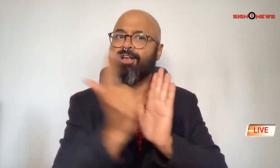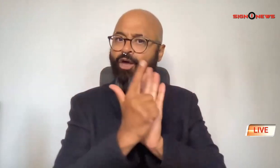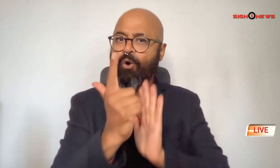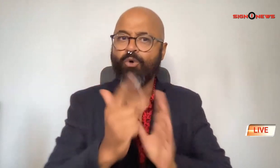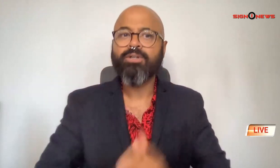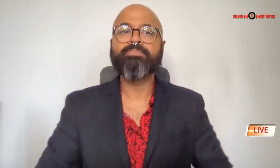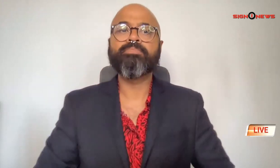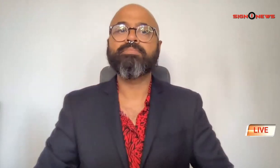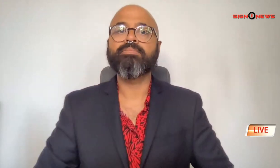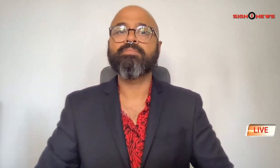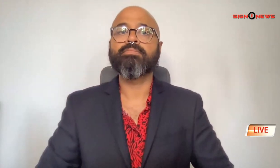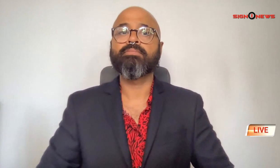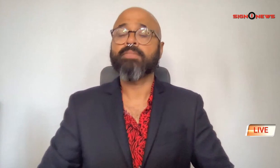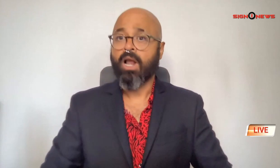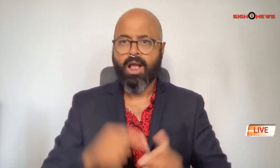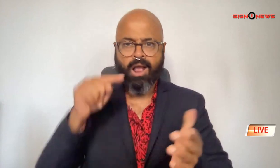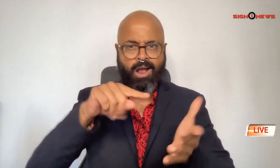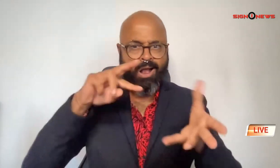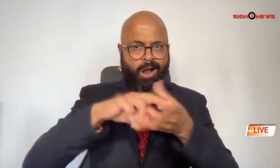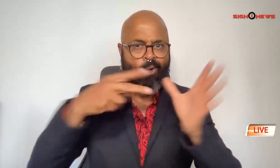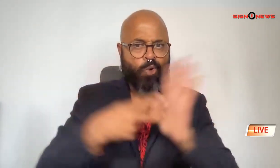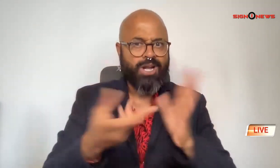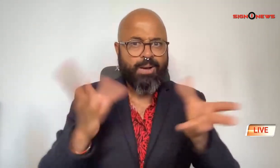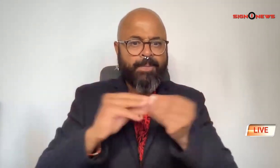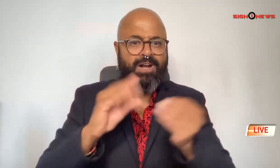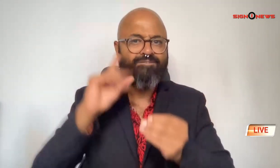here's what it means for your wallet